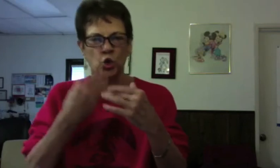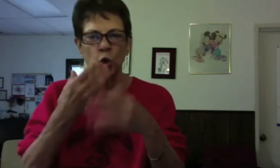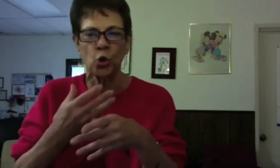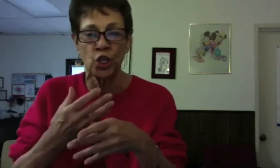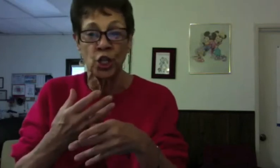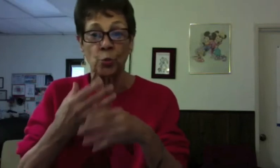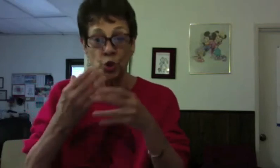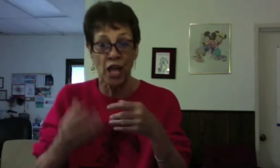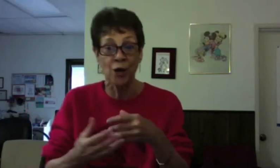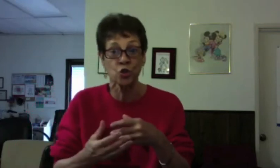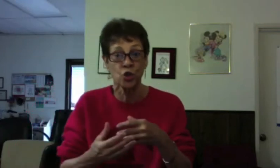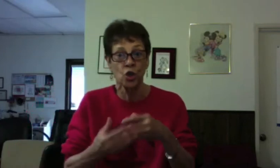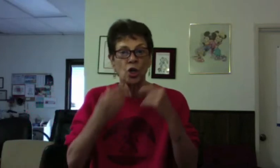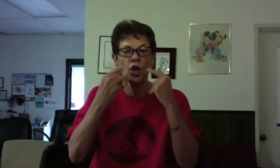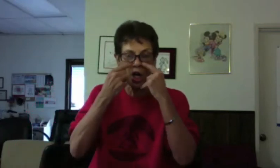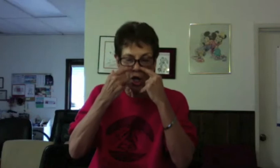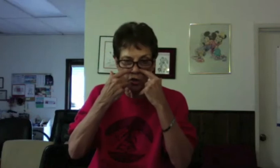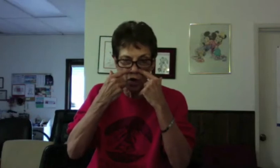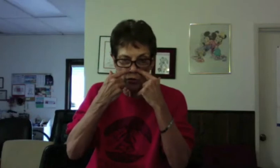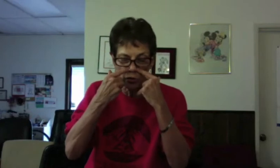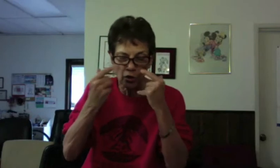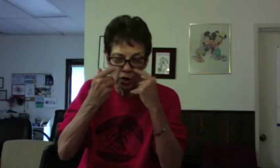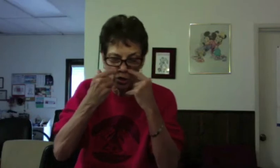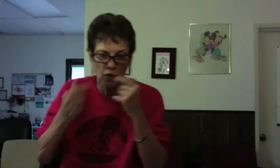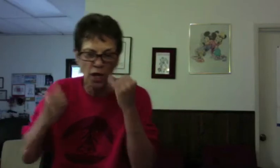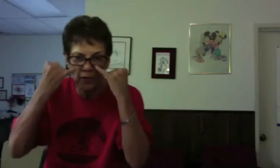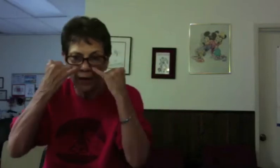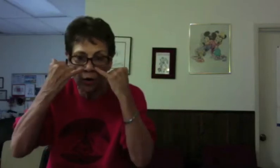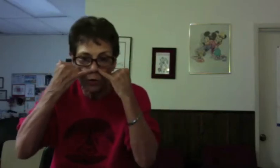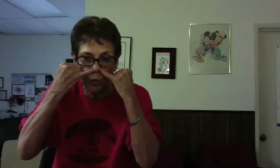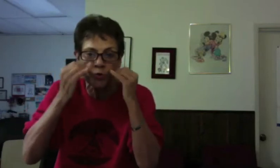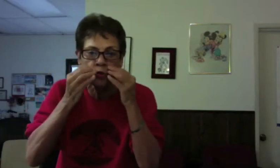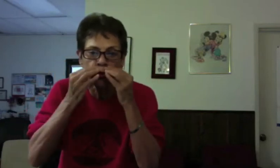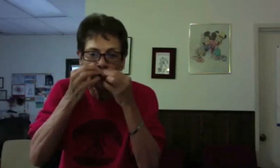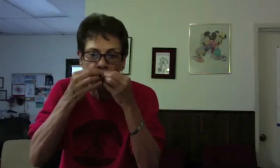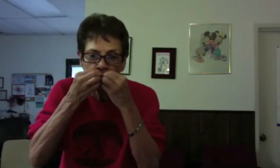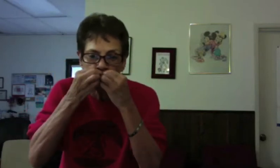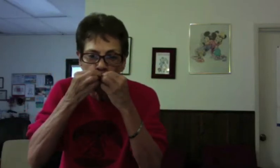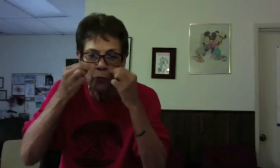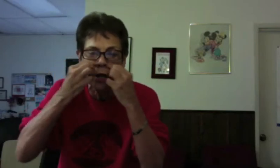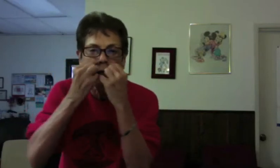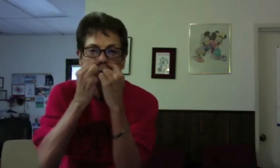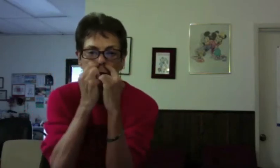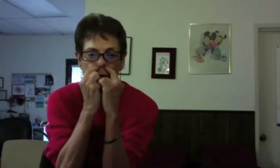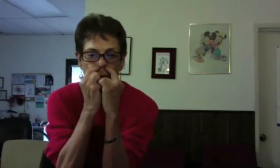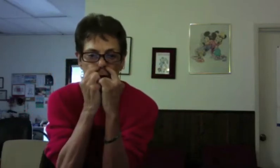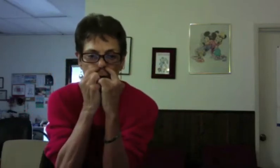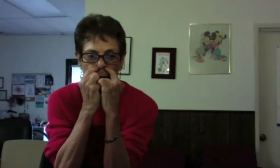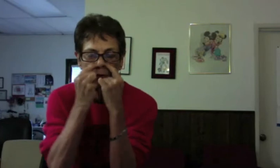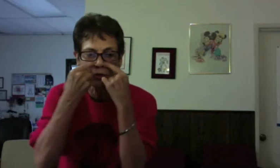totally pronounce, and that also helps. When you pull these forward, this comes in. So